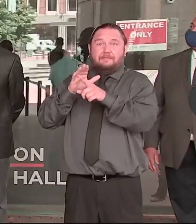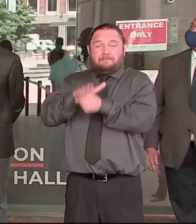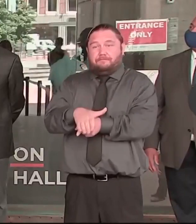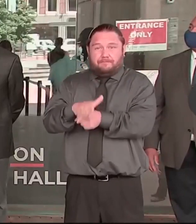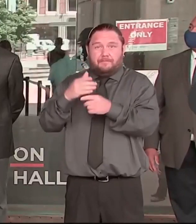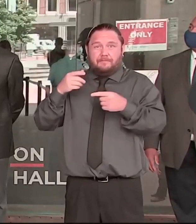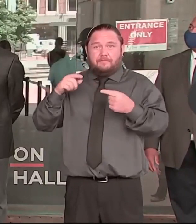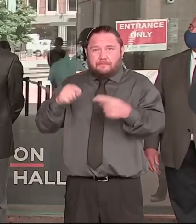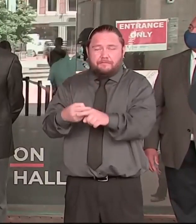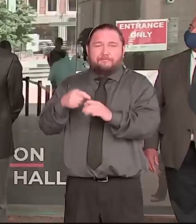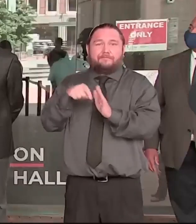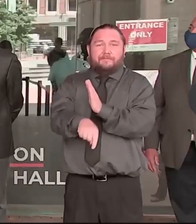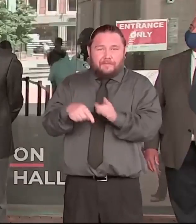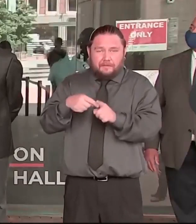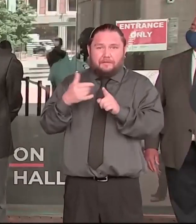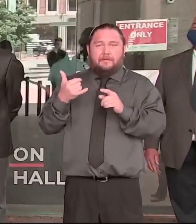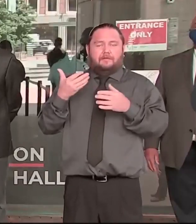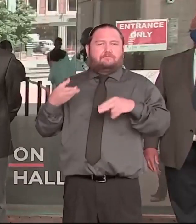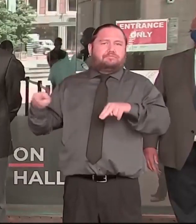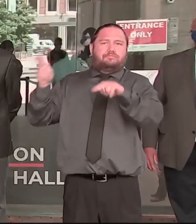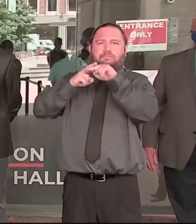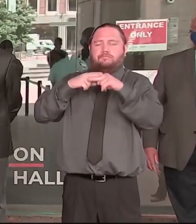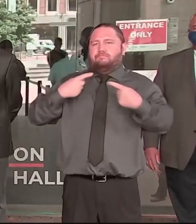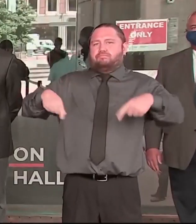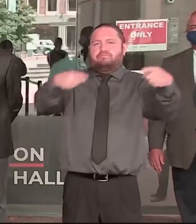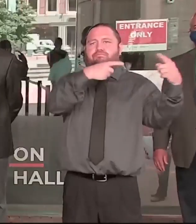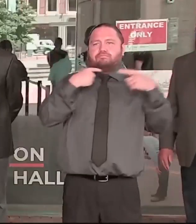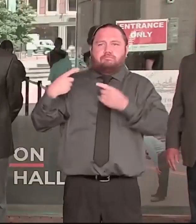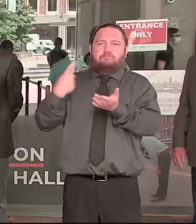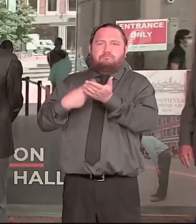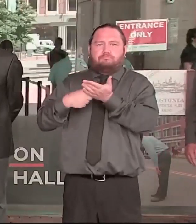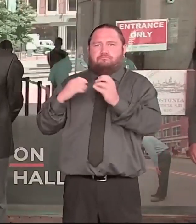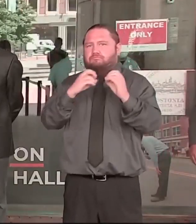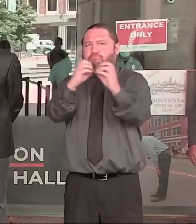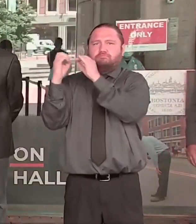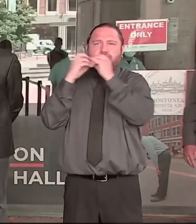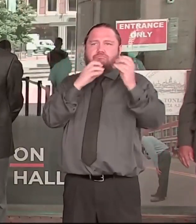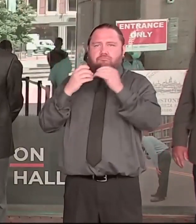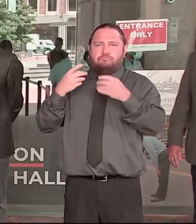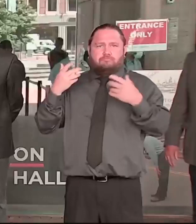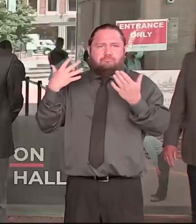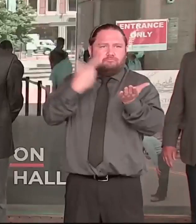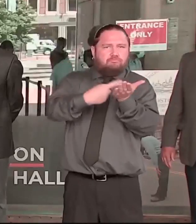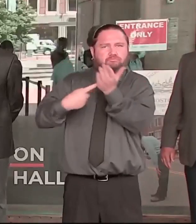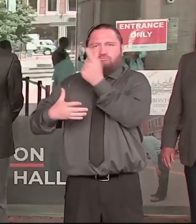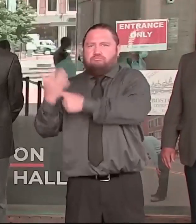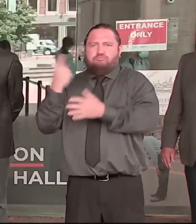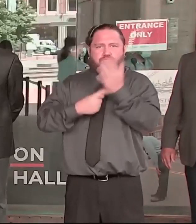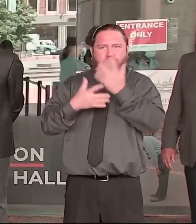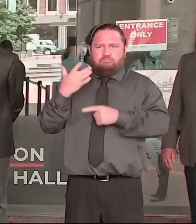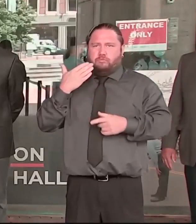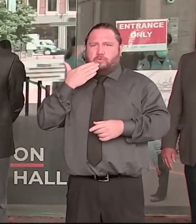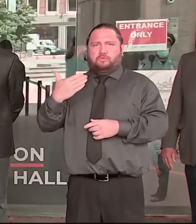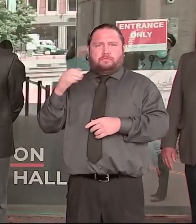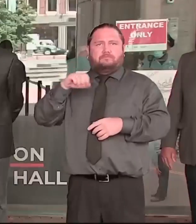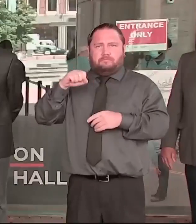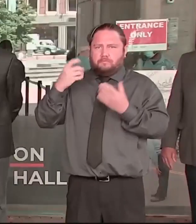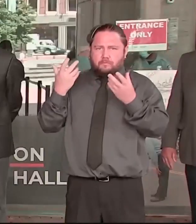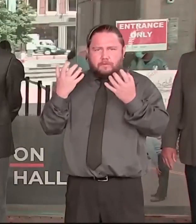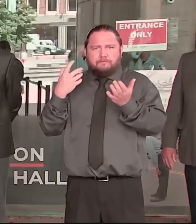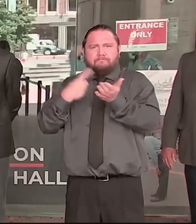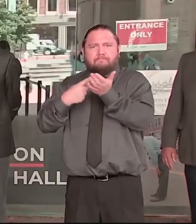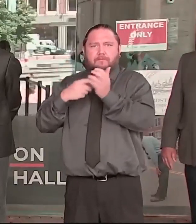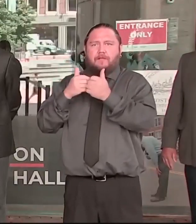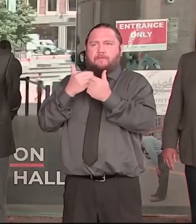unjustified anger. Young people refused and still refuse to accept that injustice of the past,